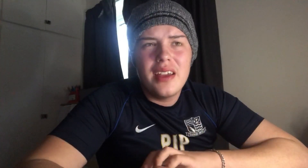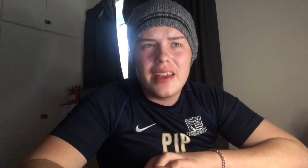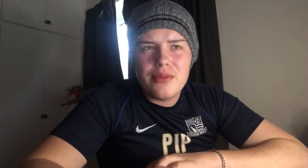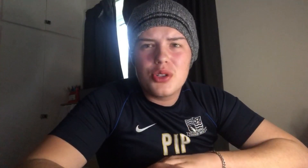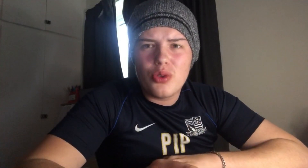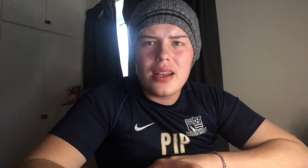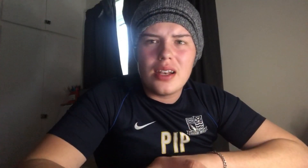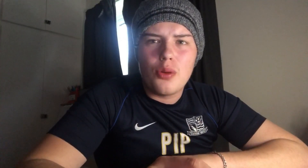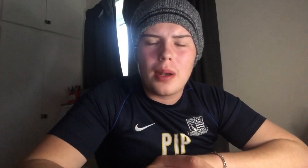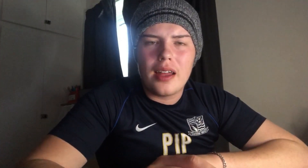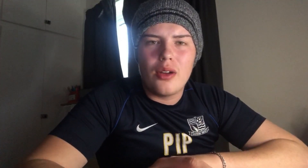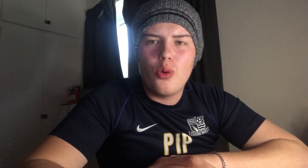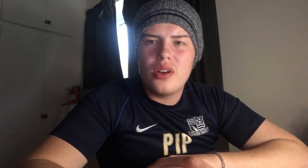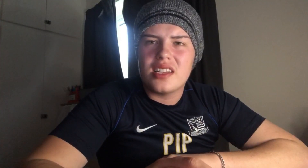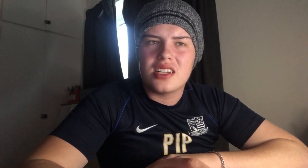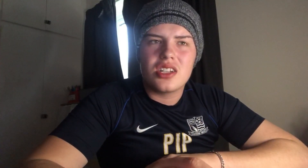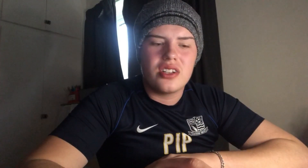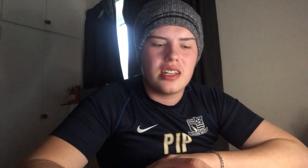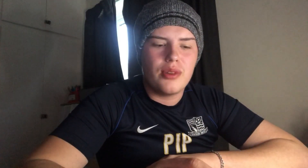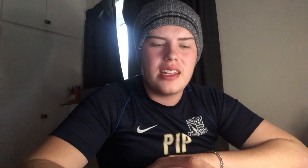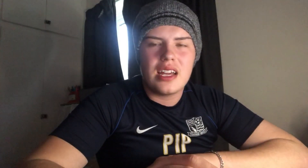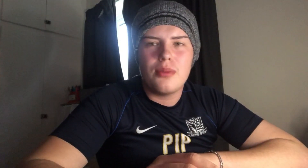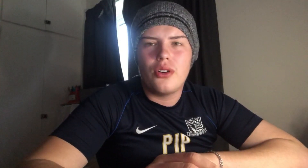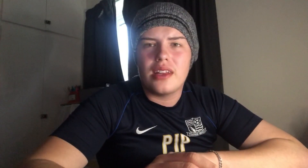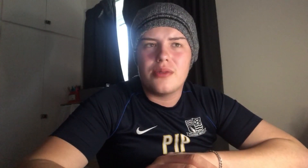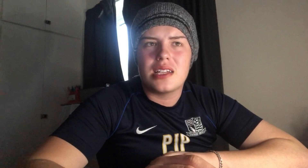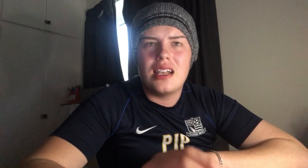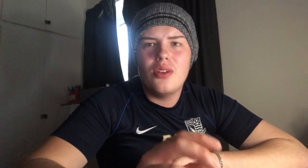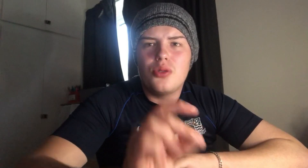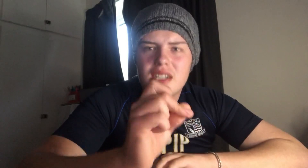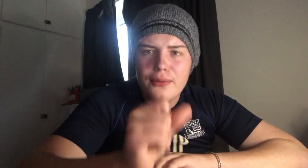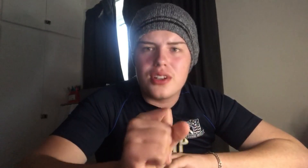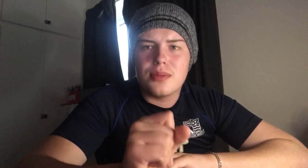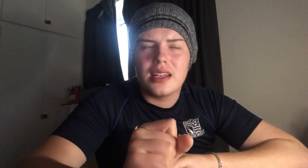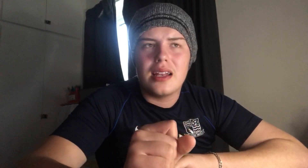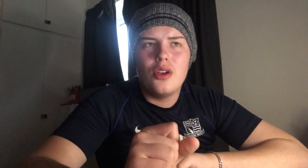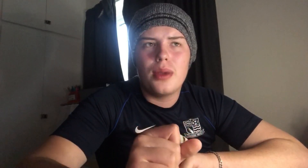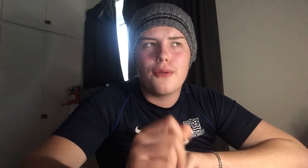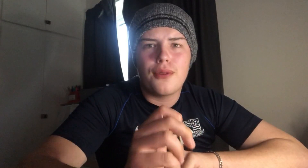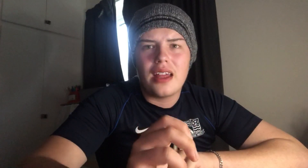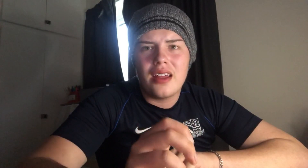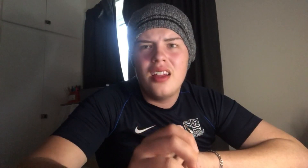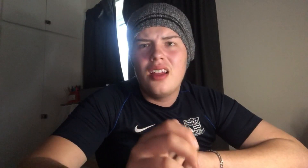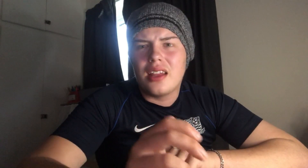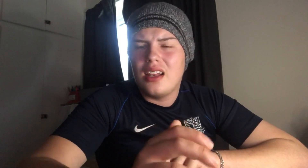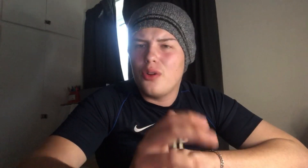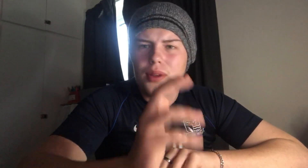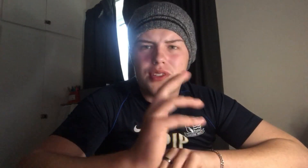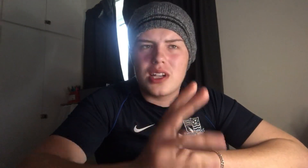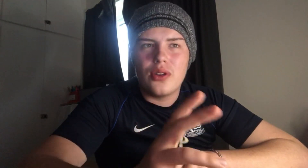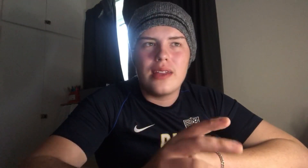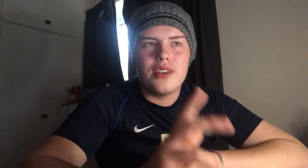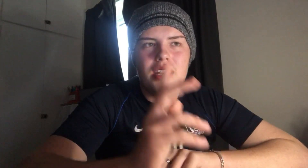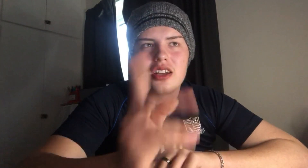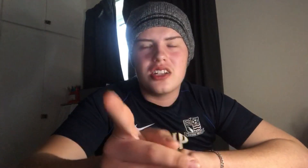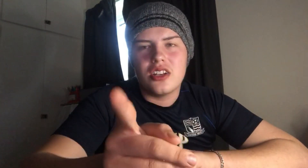a great little player, always exciting. When he came on, it was that little difference maker, that little bit of flair, that little bit of skill, even nutty,